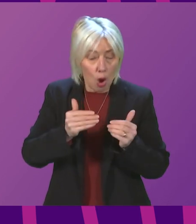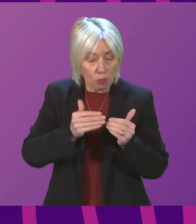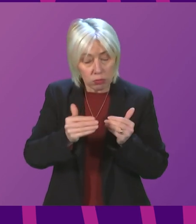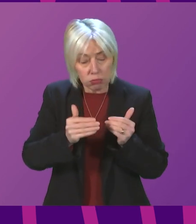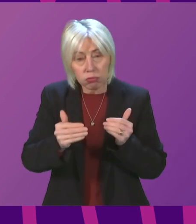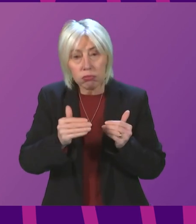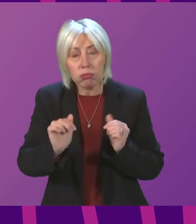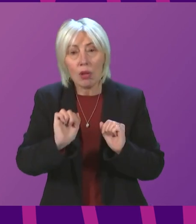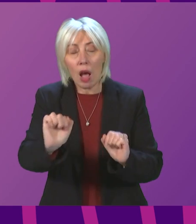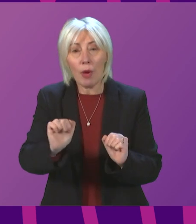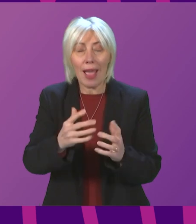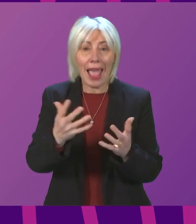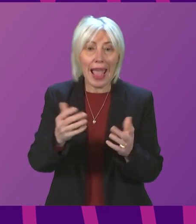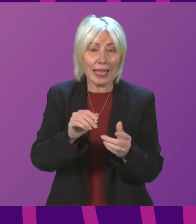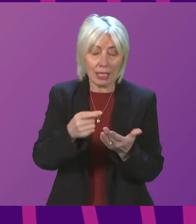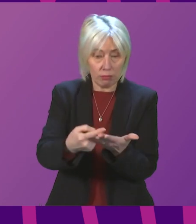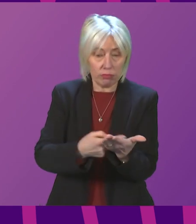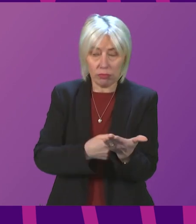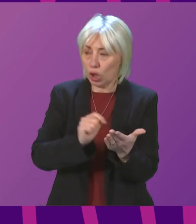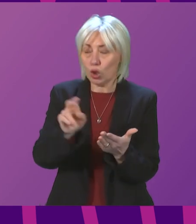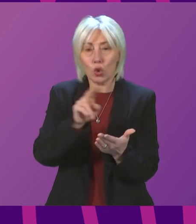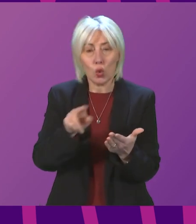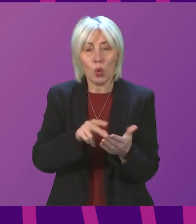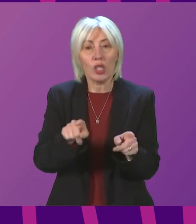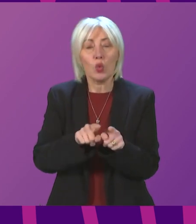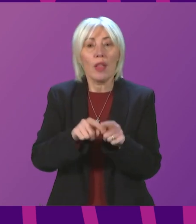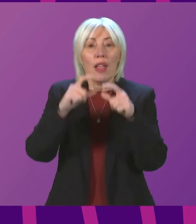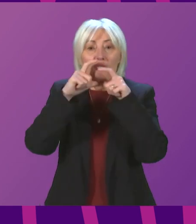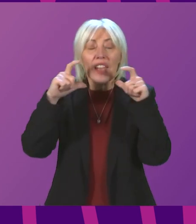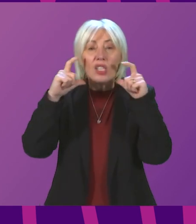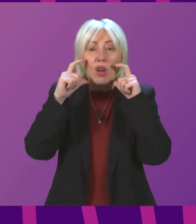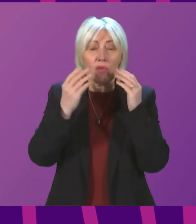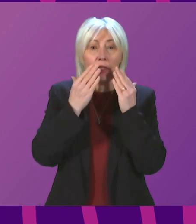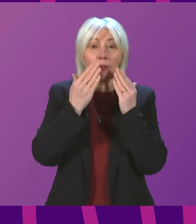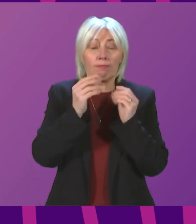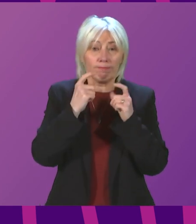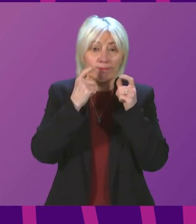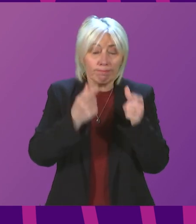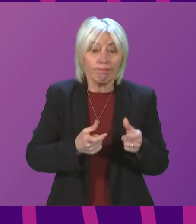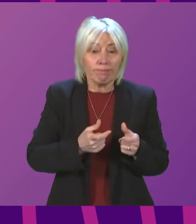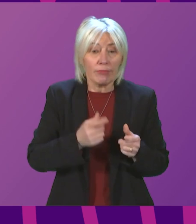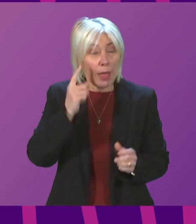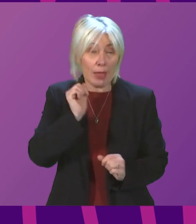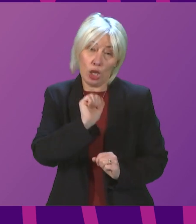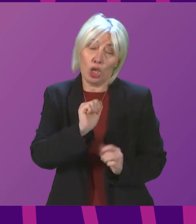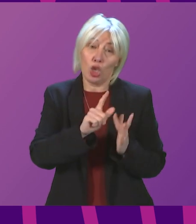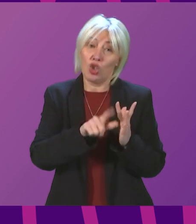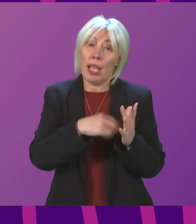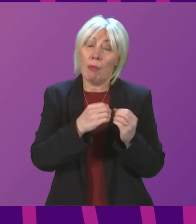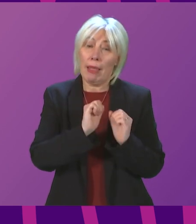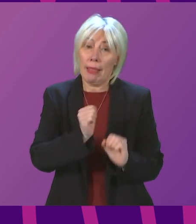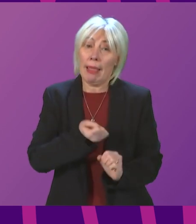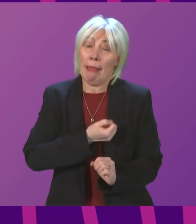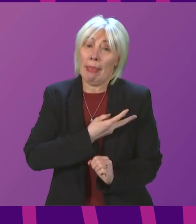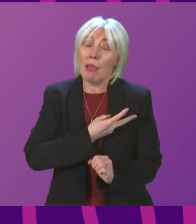basis about the mitigations added in schools, including face coverings to lift that, as I think Jackie Bailey and her party agree with, would